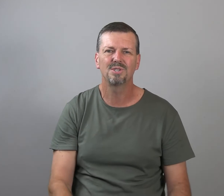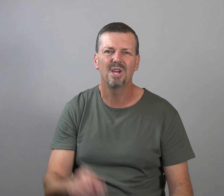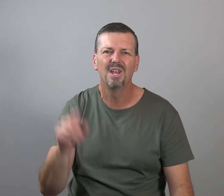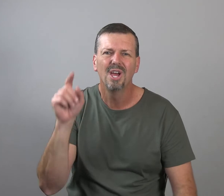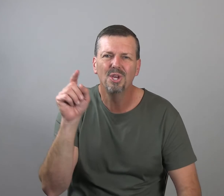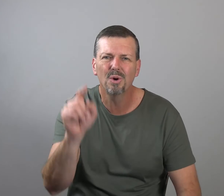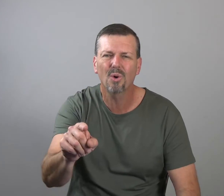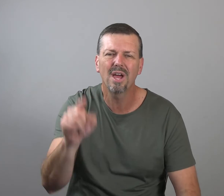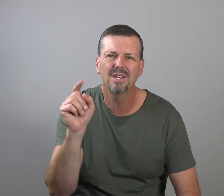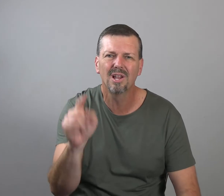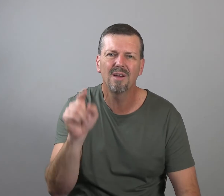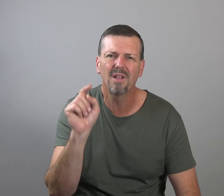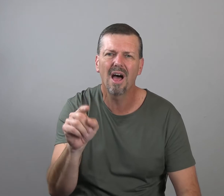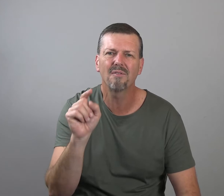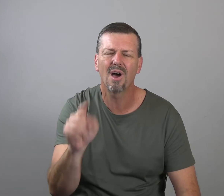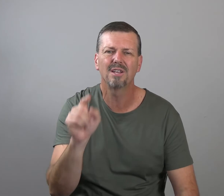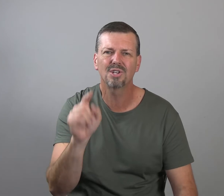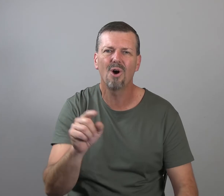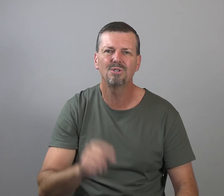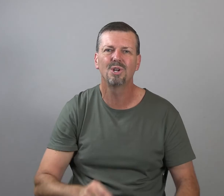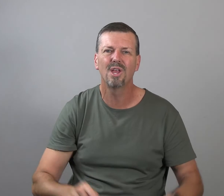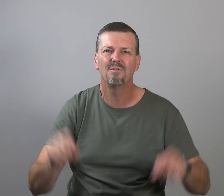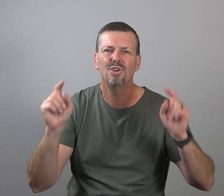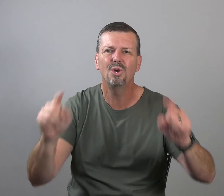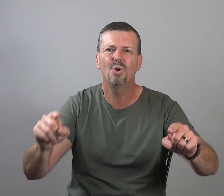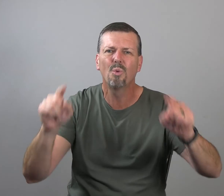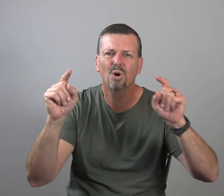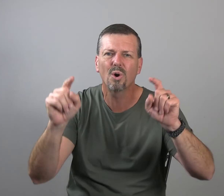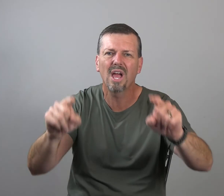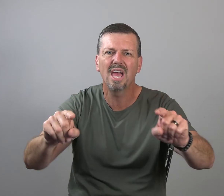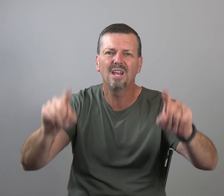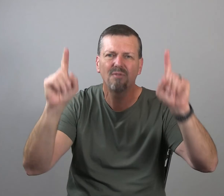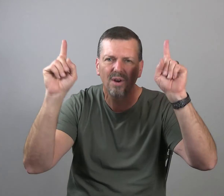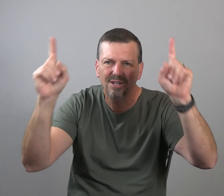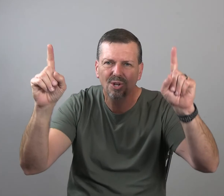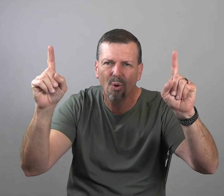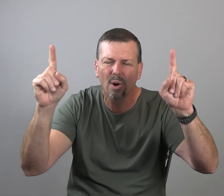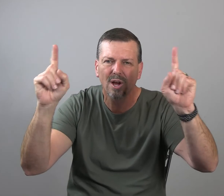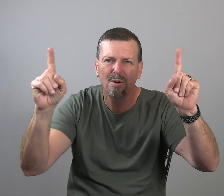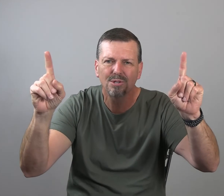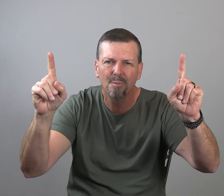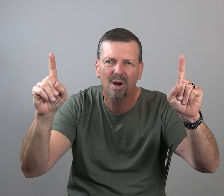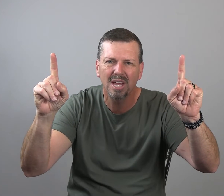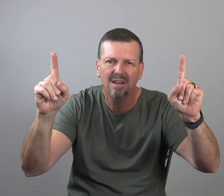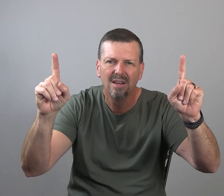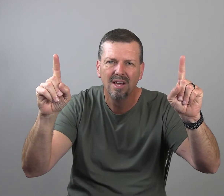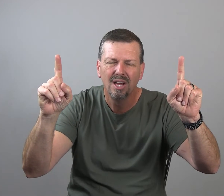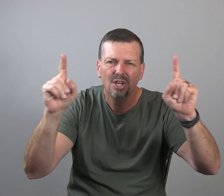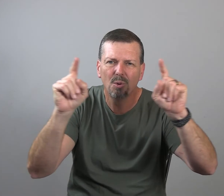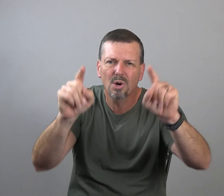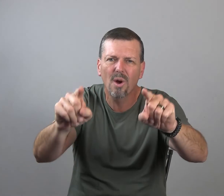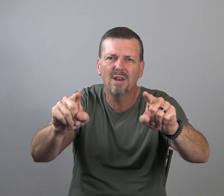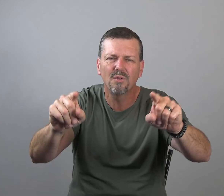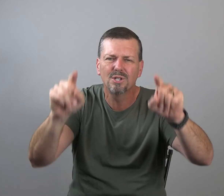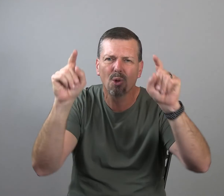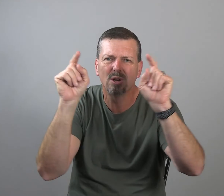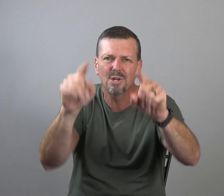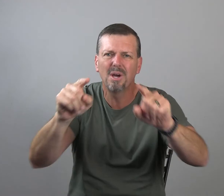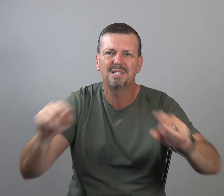did. You were created to live the life God has called you to live. You were created for his glory. Come on, somebody. You were created for his glory. Somebody